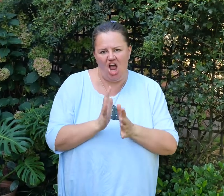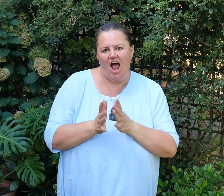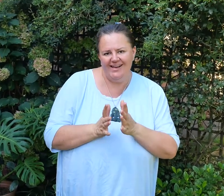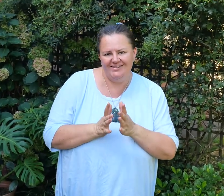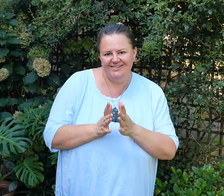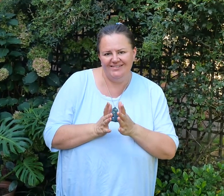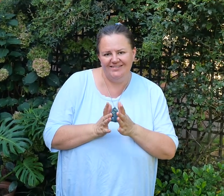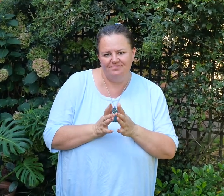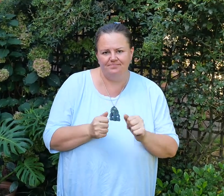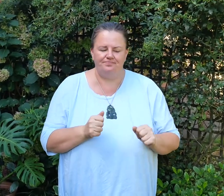language.